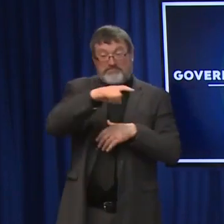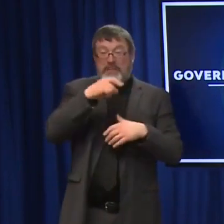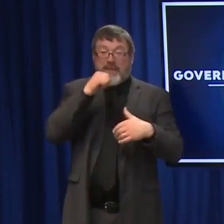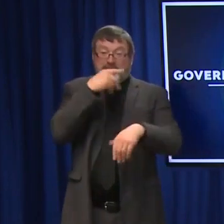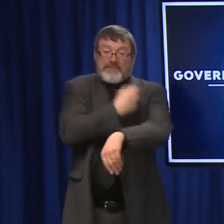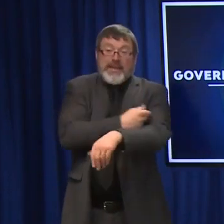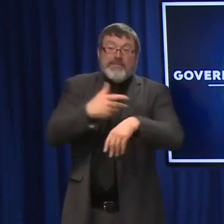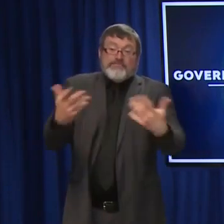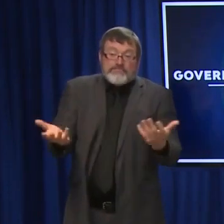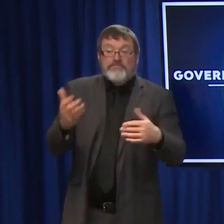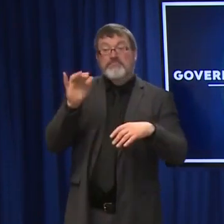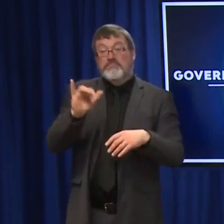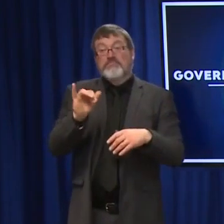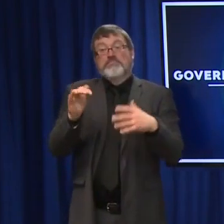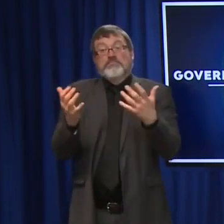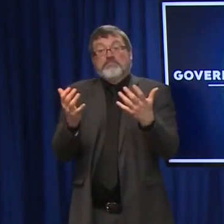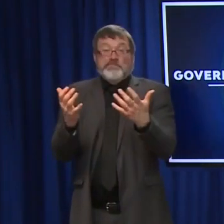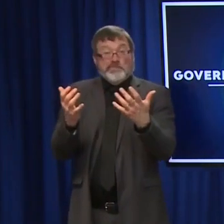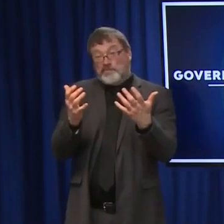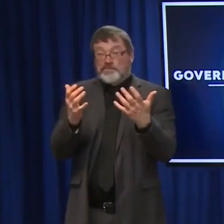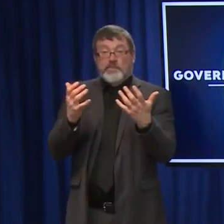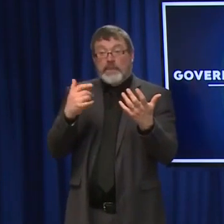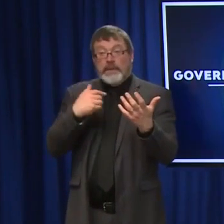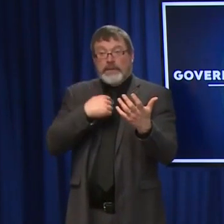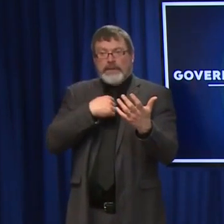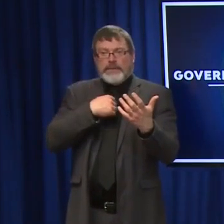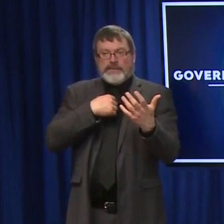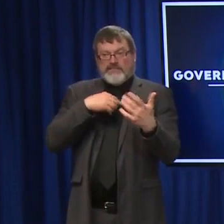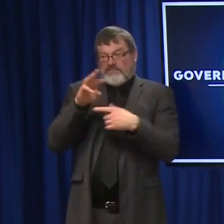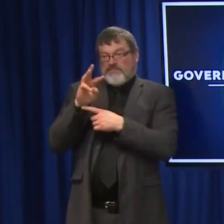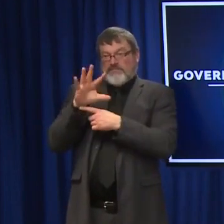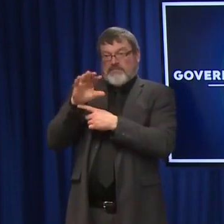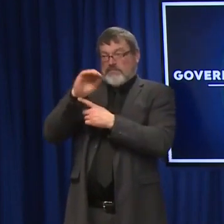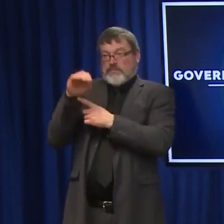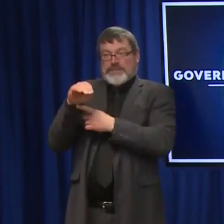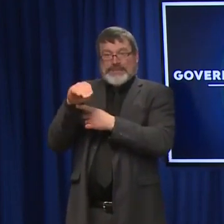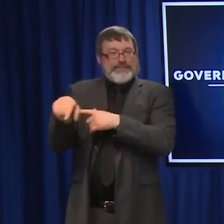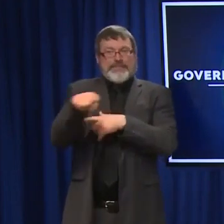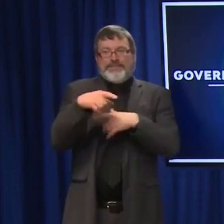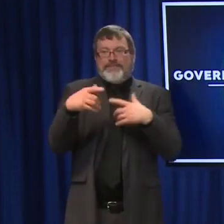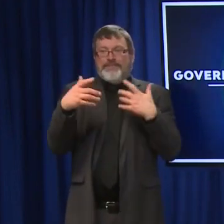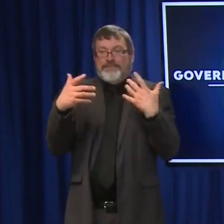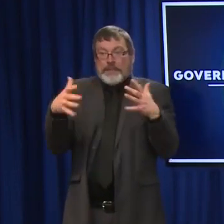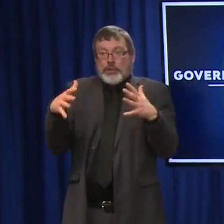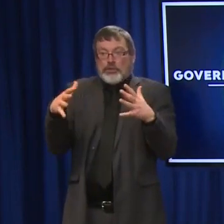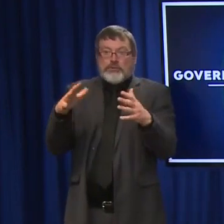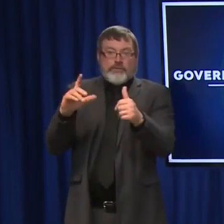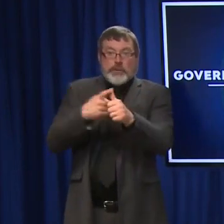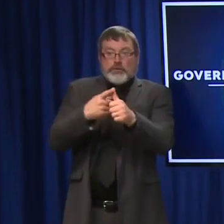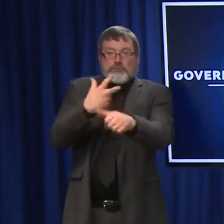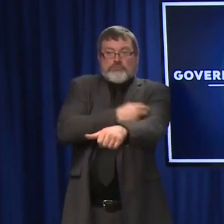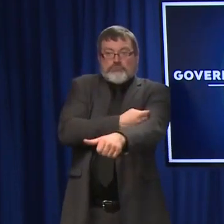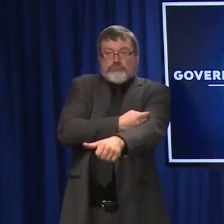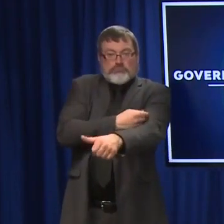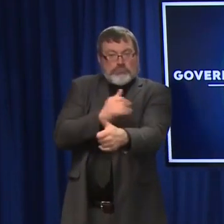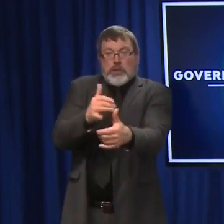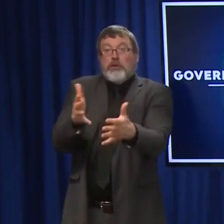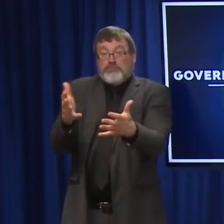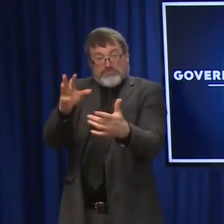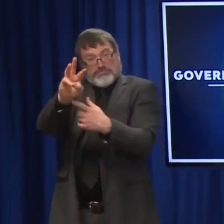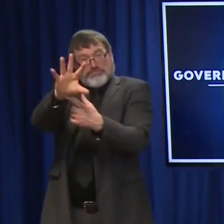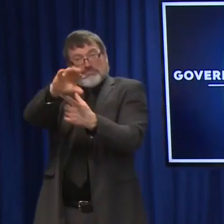didn't have the 65% plus of the population fully vaccinated, hospitalizations would be higher, deaths would be higher.